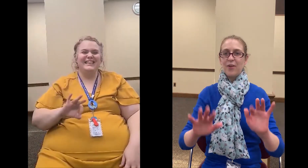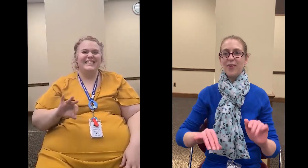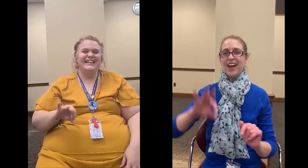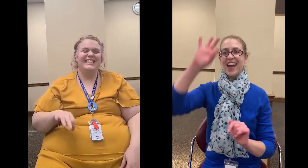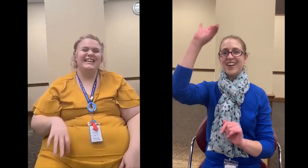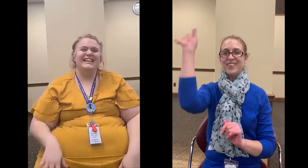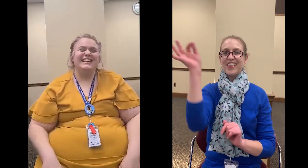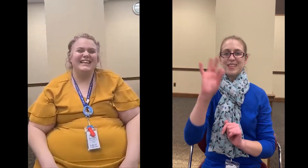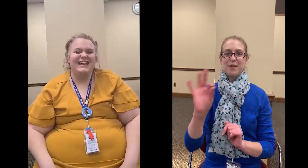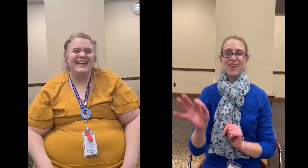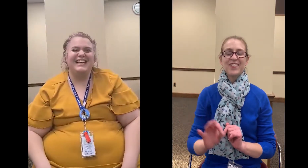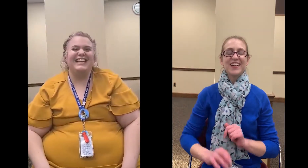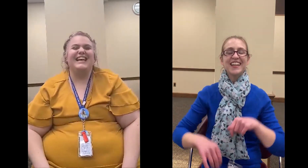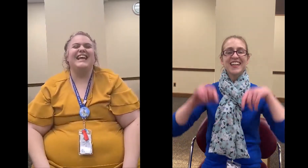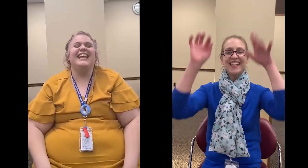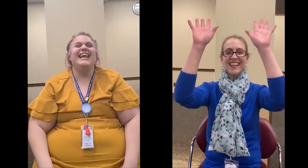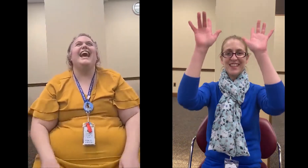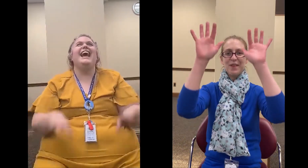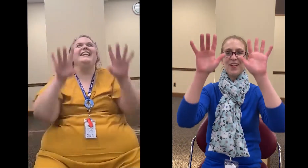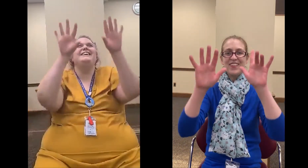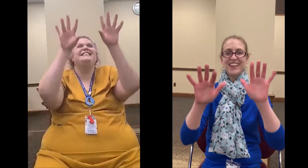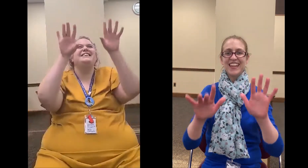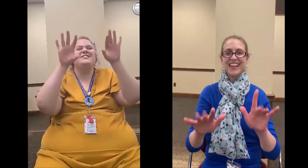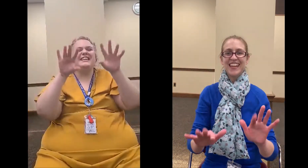like that's my favorite i know it's so pretty